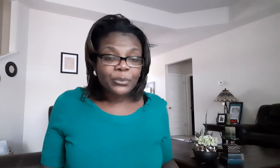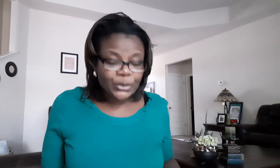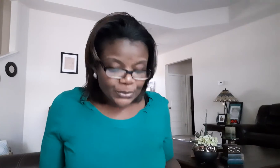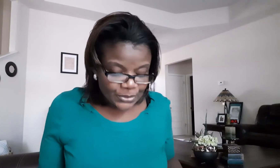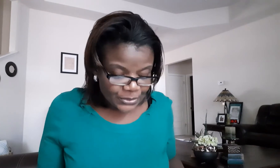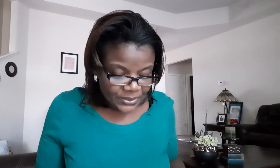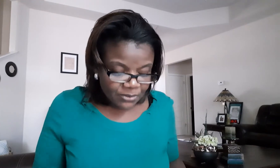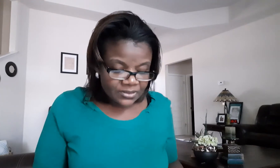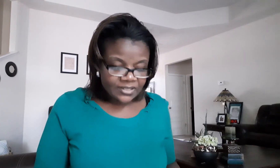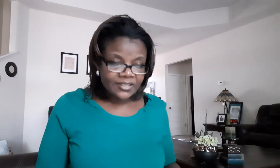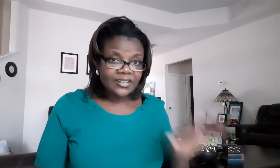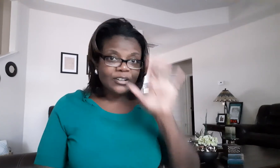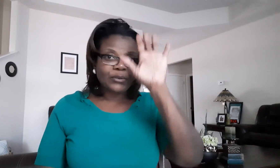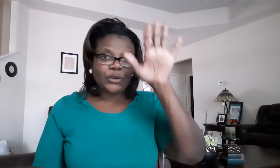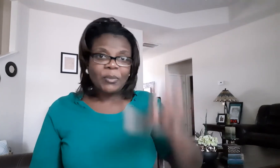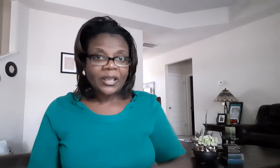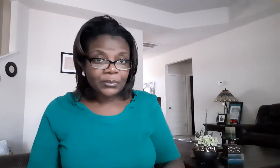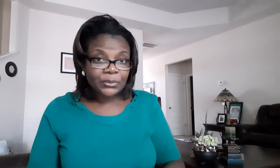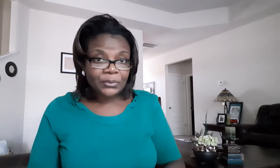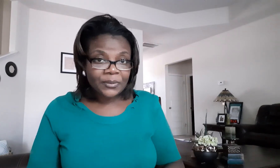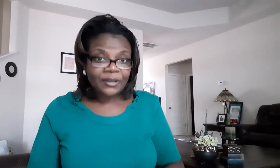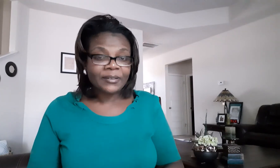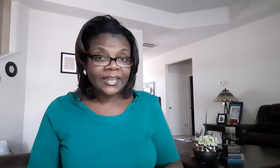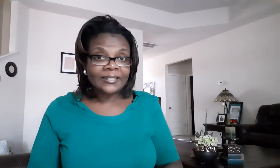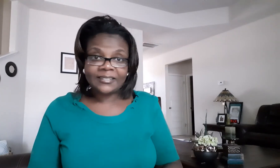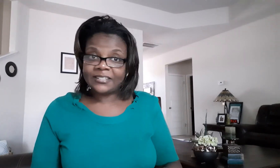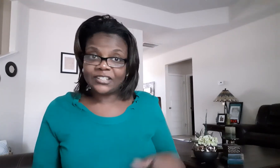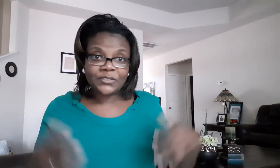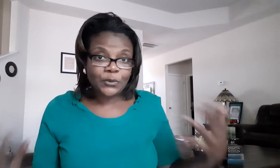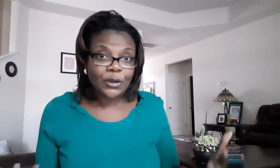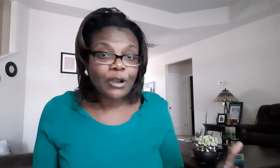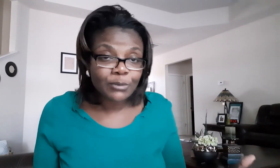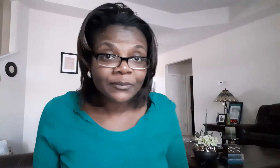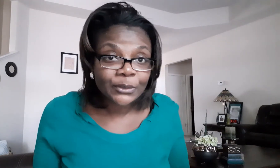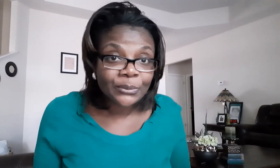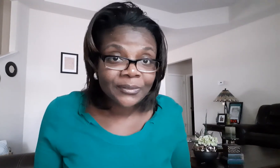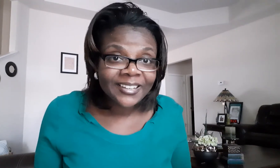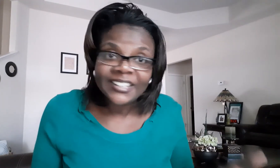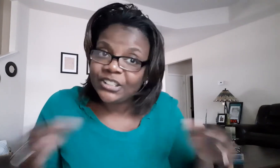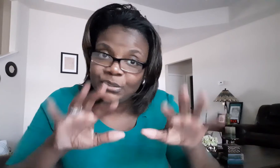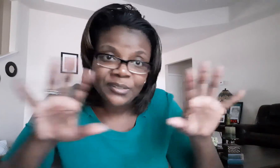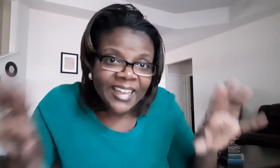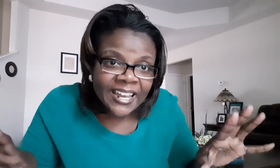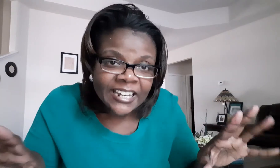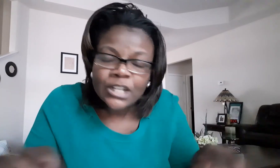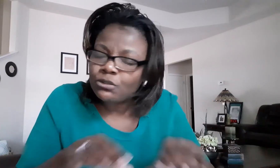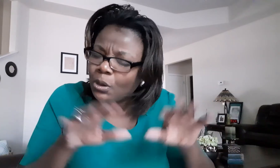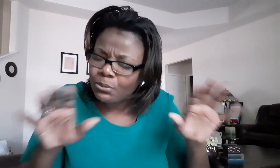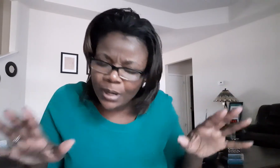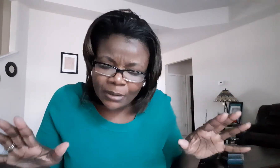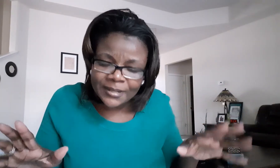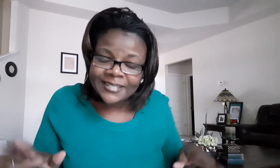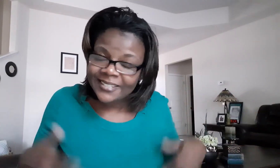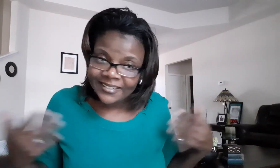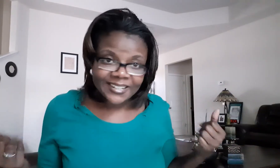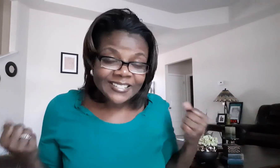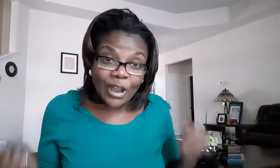we're going to do now we're just going to go go back through okay this is just for a review you got it no worries it's